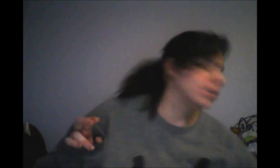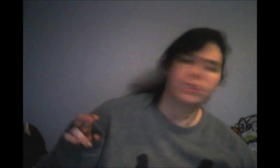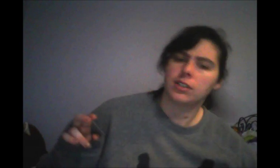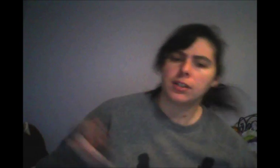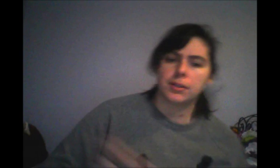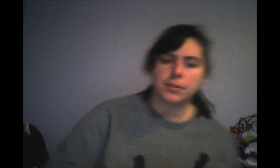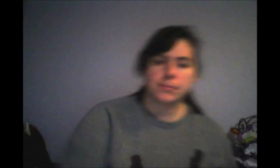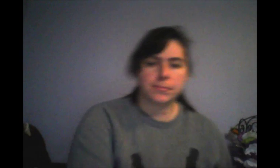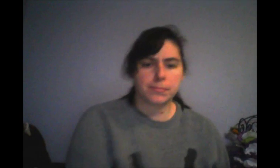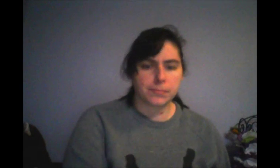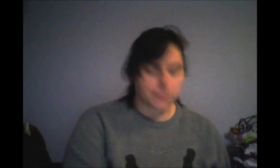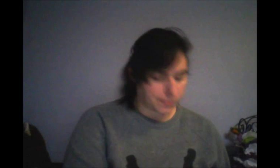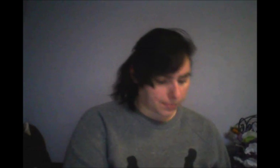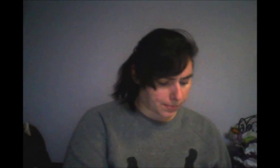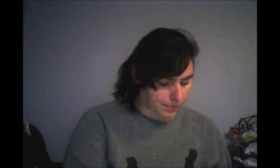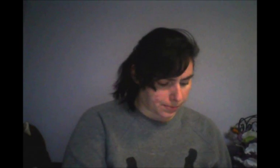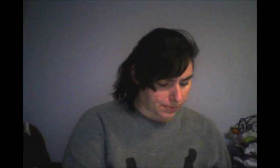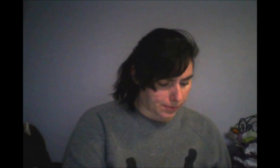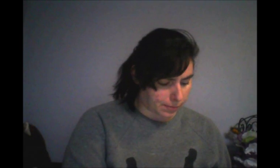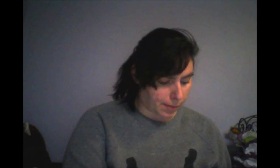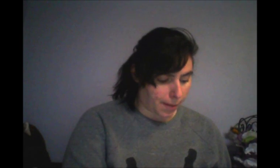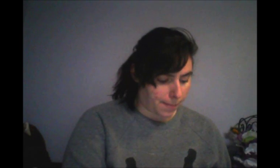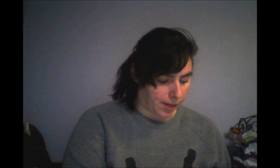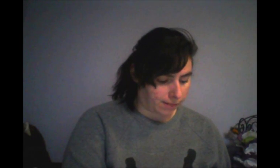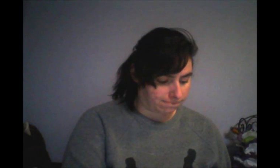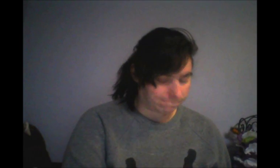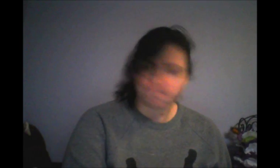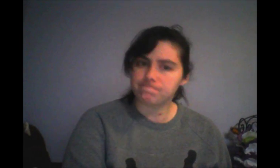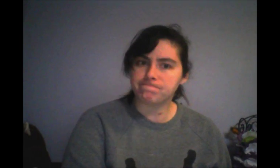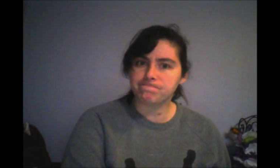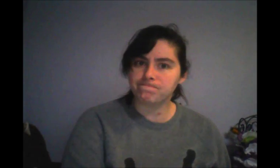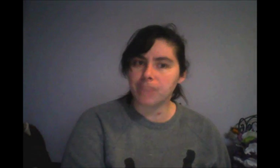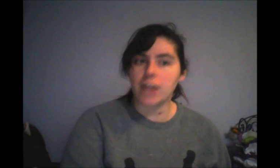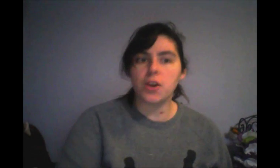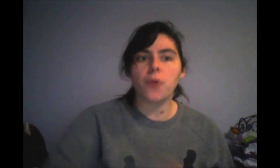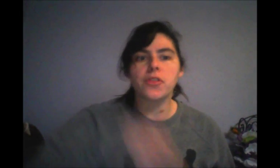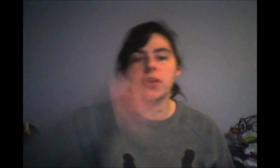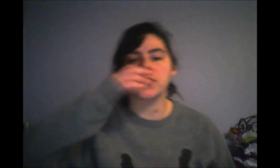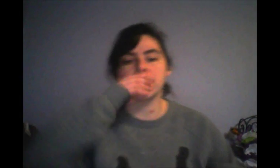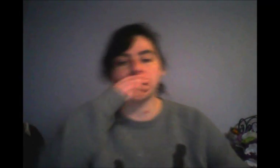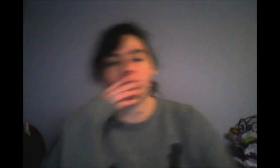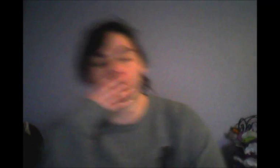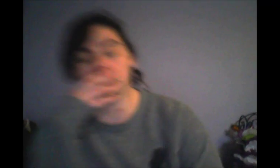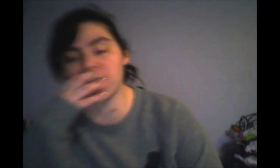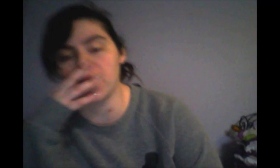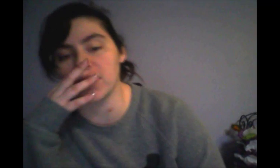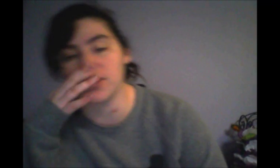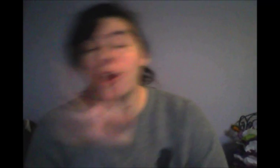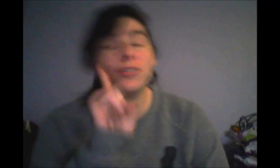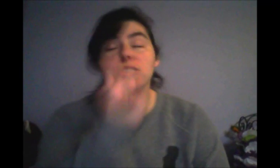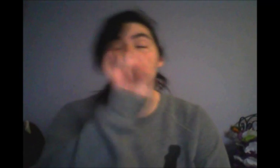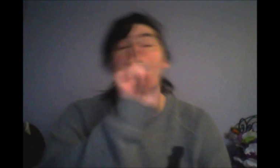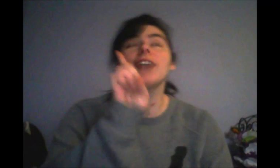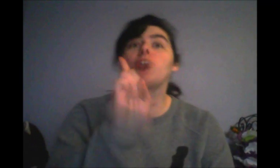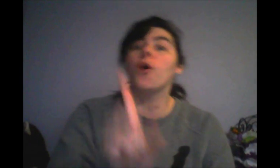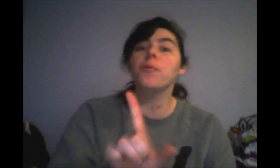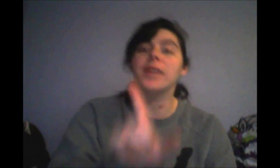but it might be. I know that there was a, there was a fundraiser. John told me